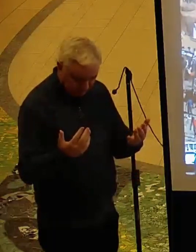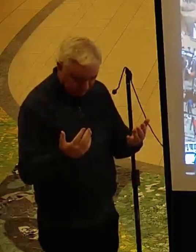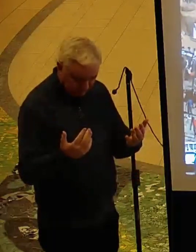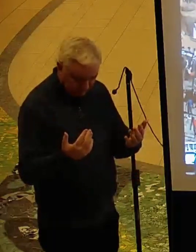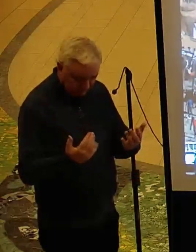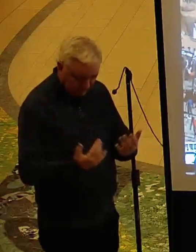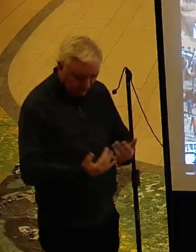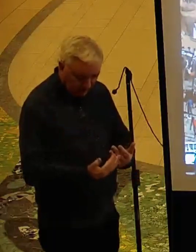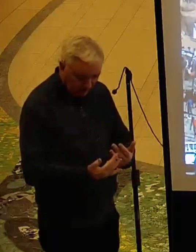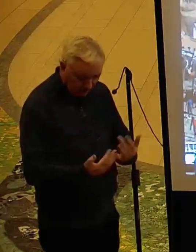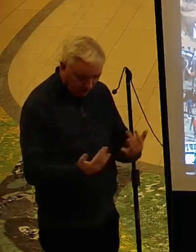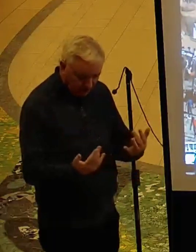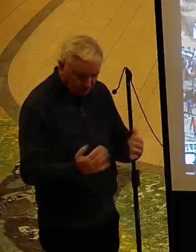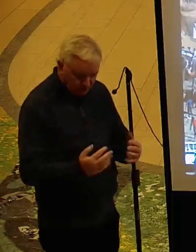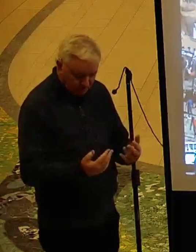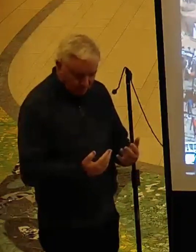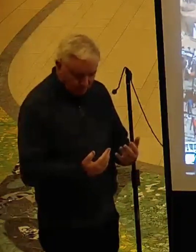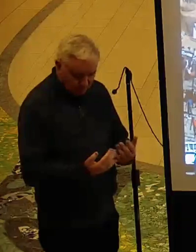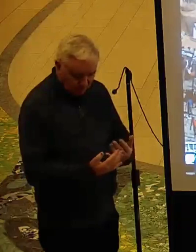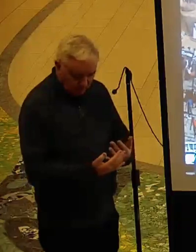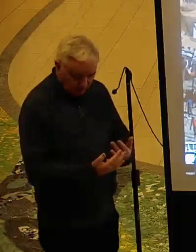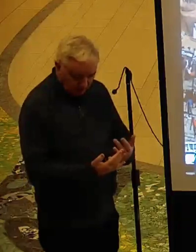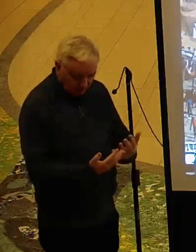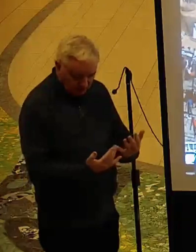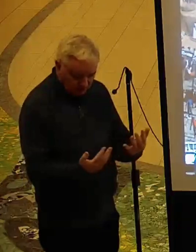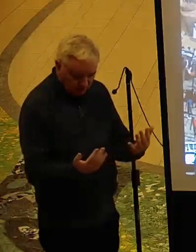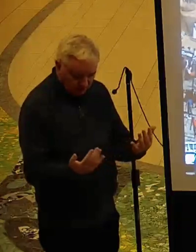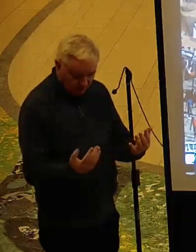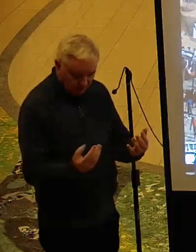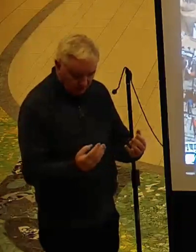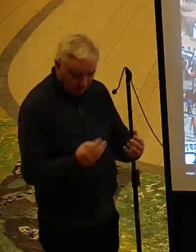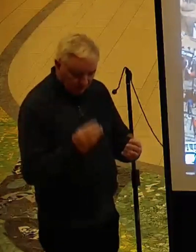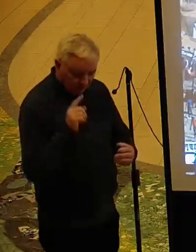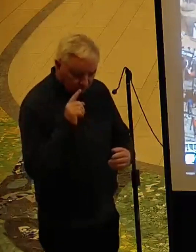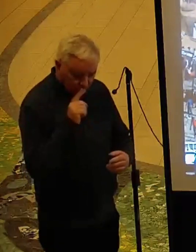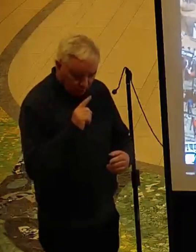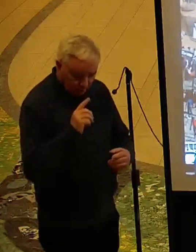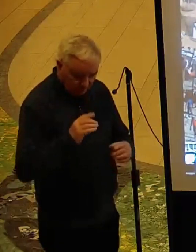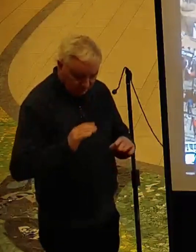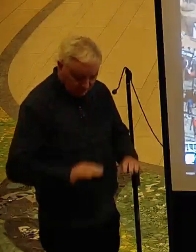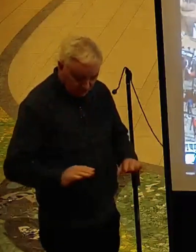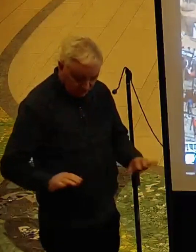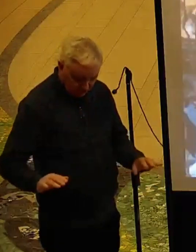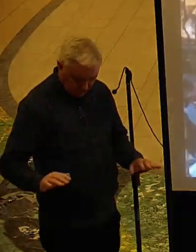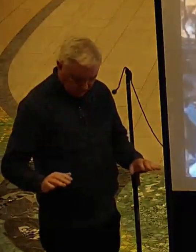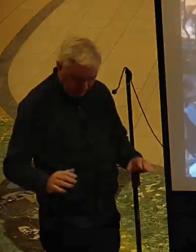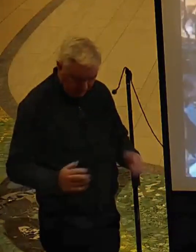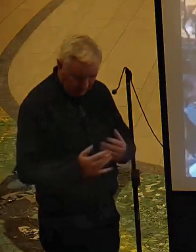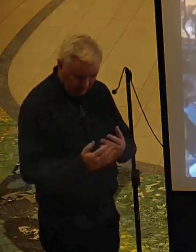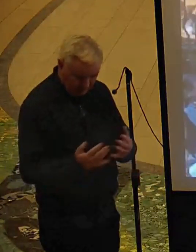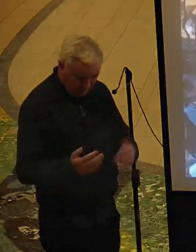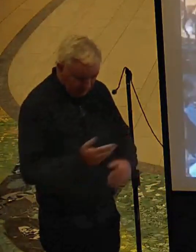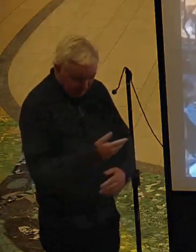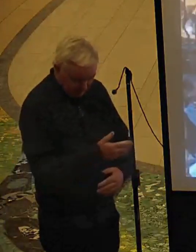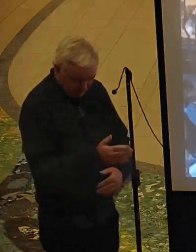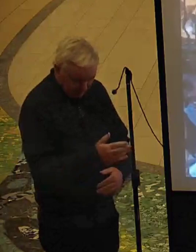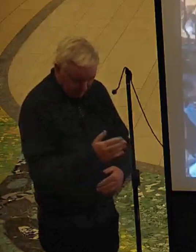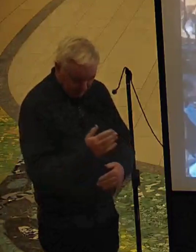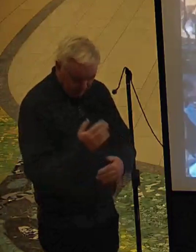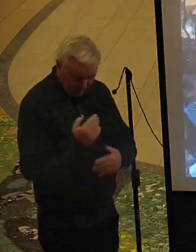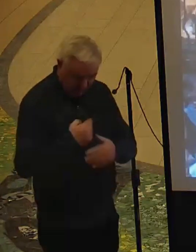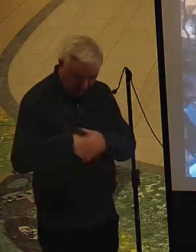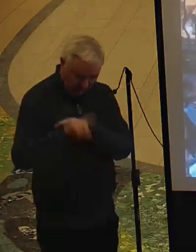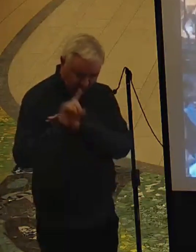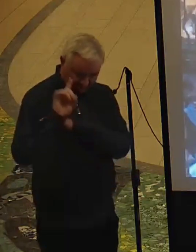A large number of women and children. Many of